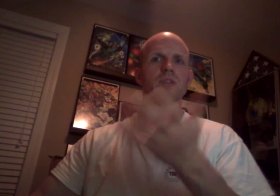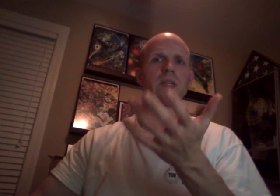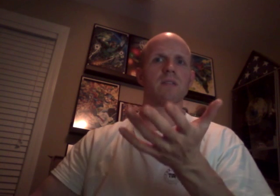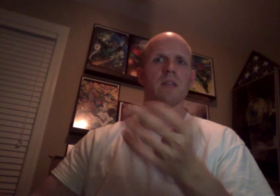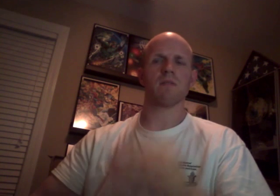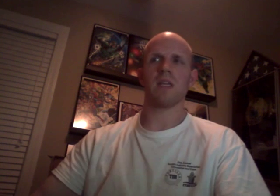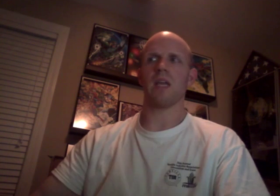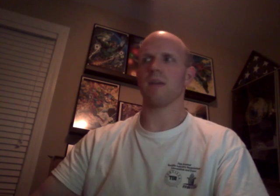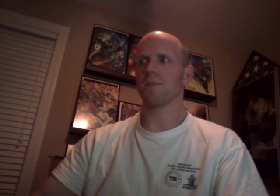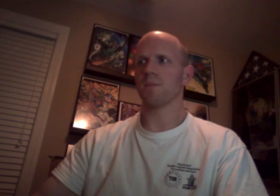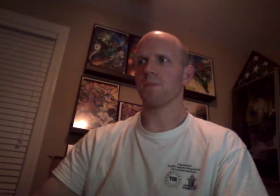suing the E.